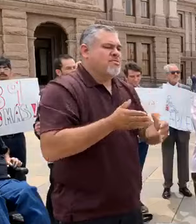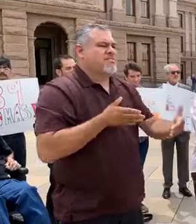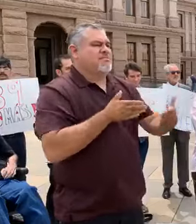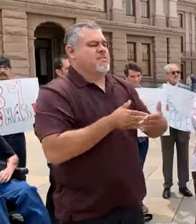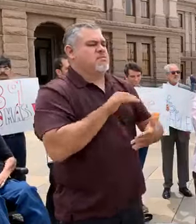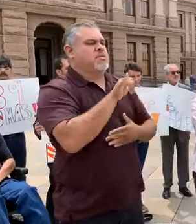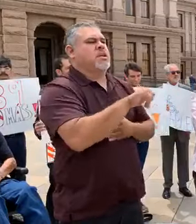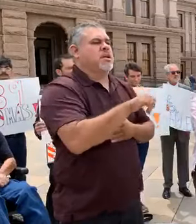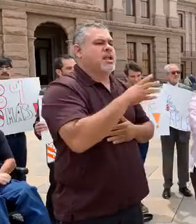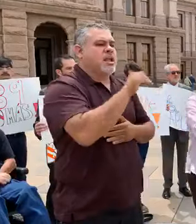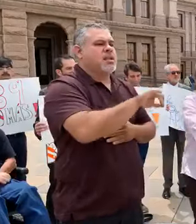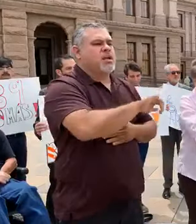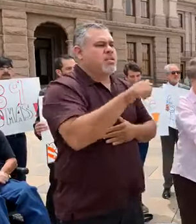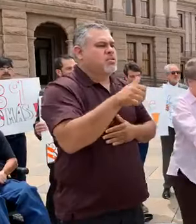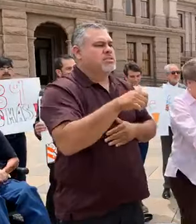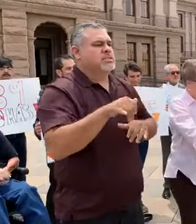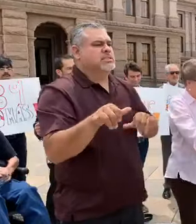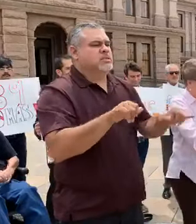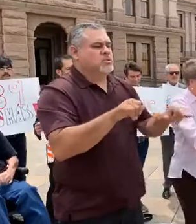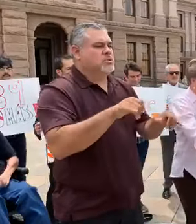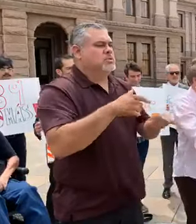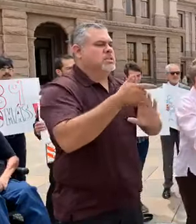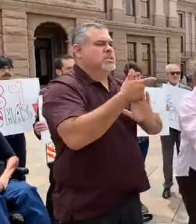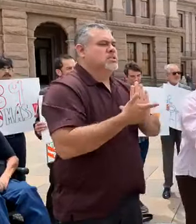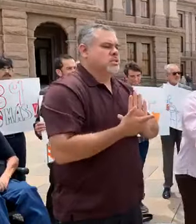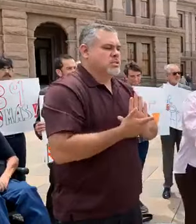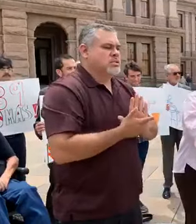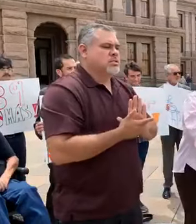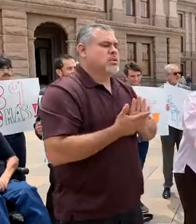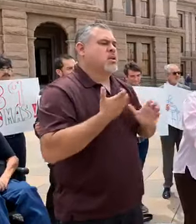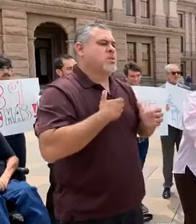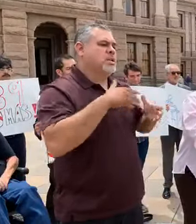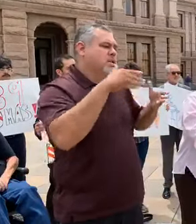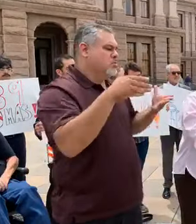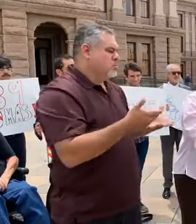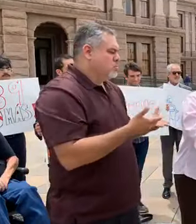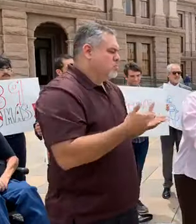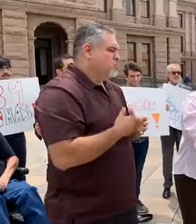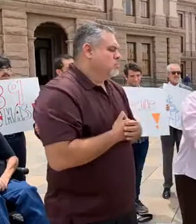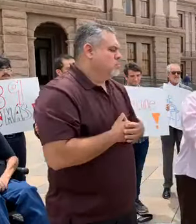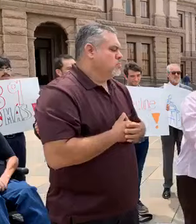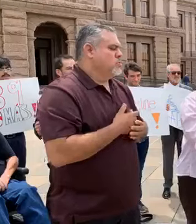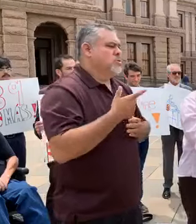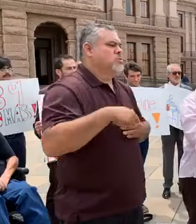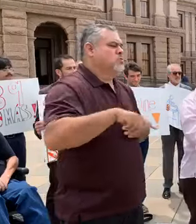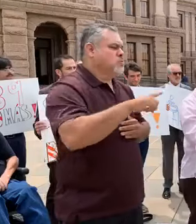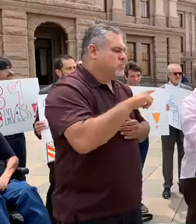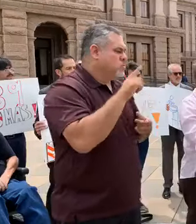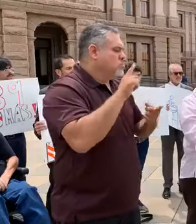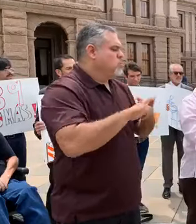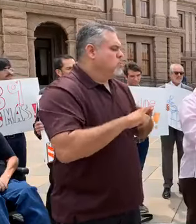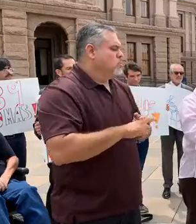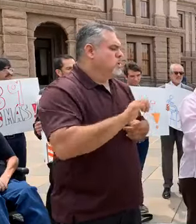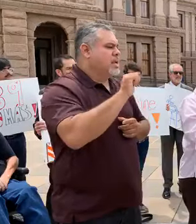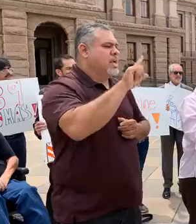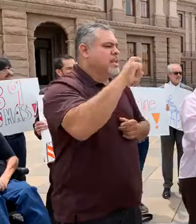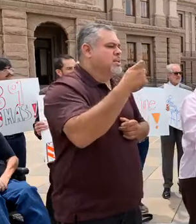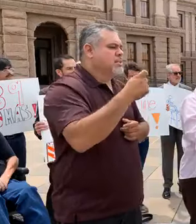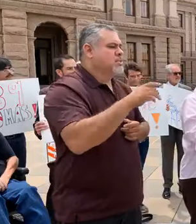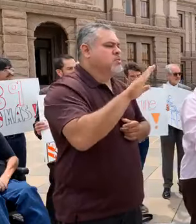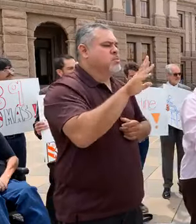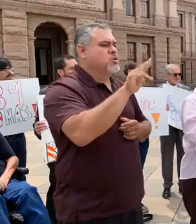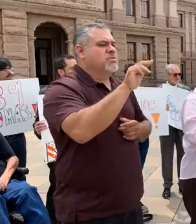this and similar legislation. I'd like to introduce you to Alex